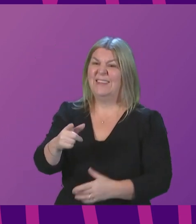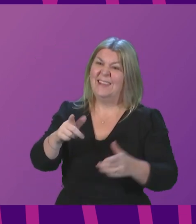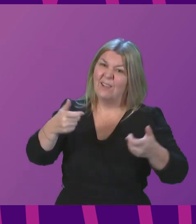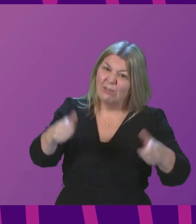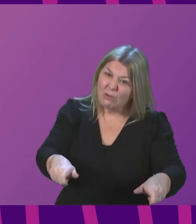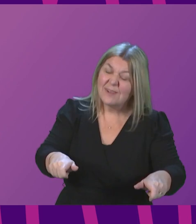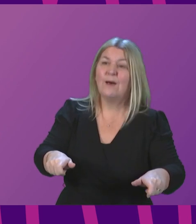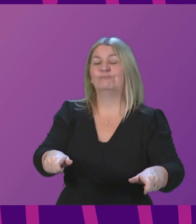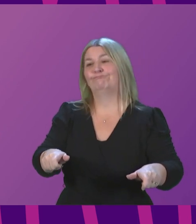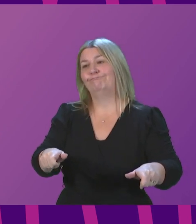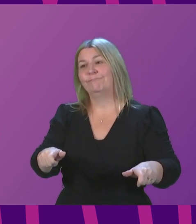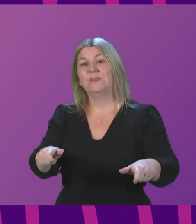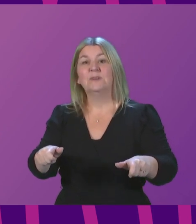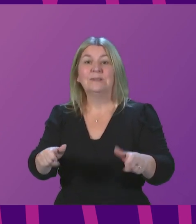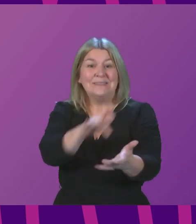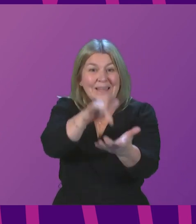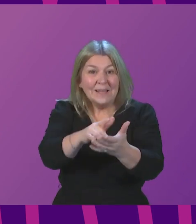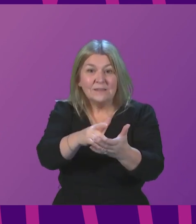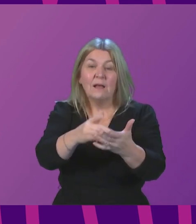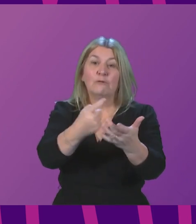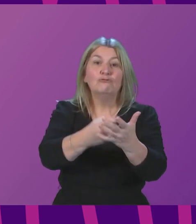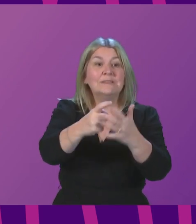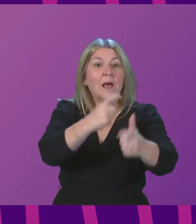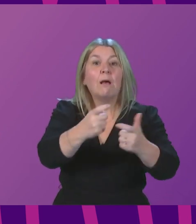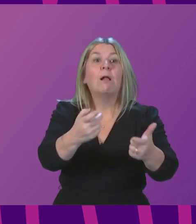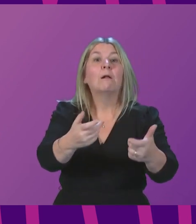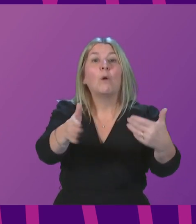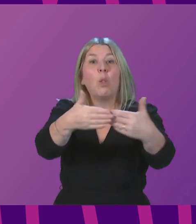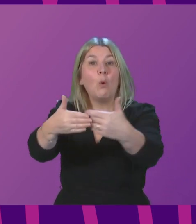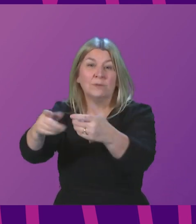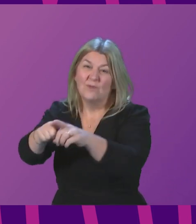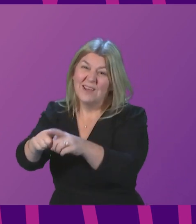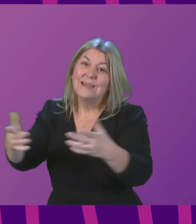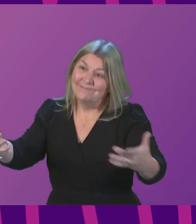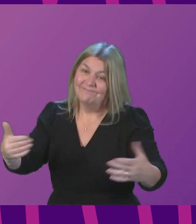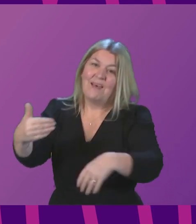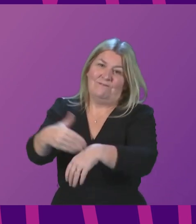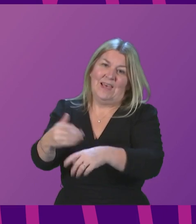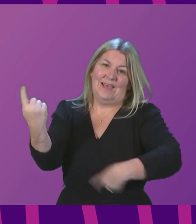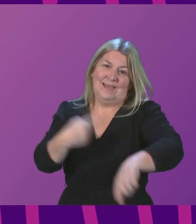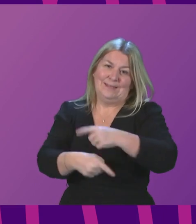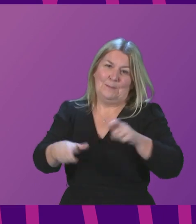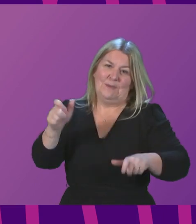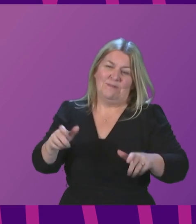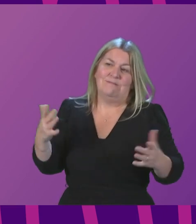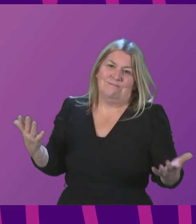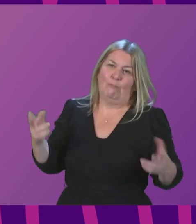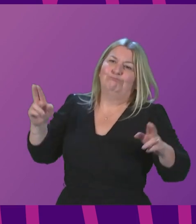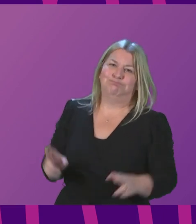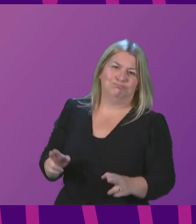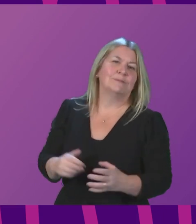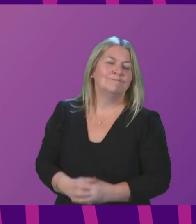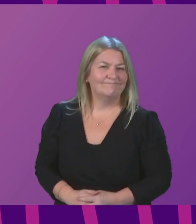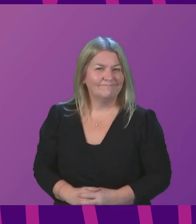recycling services, including the closure of recycling centres for a period of time, had an impact on local recycling rates. However, despite